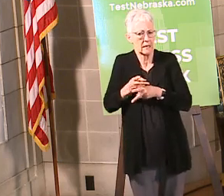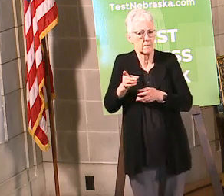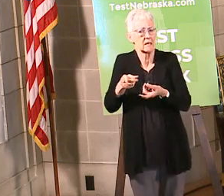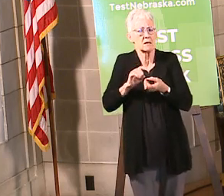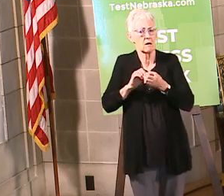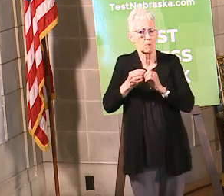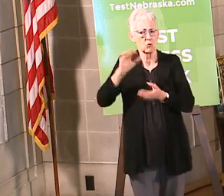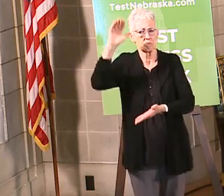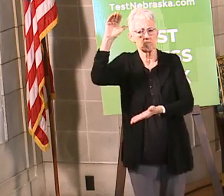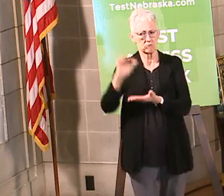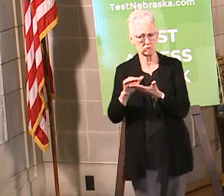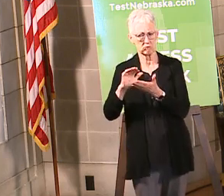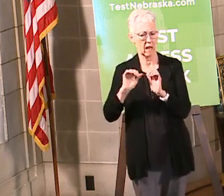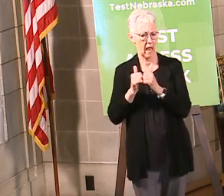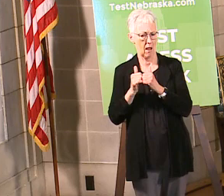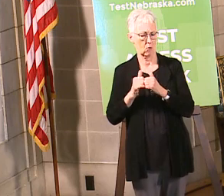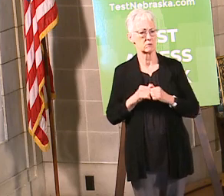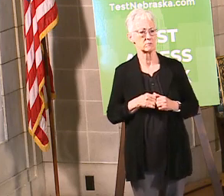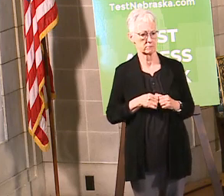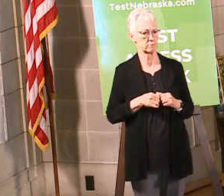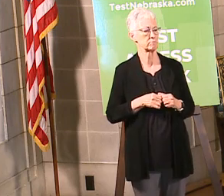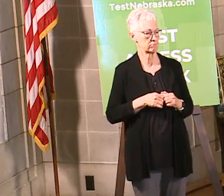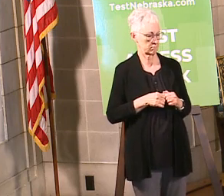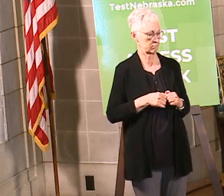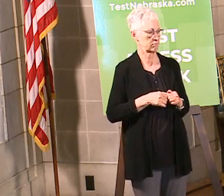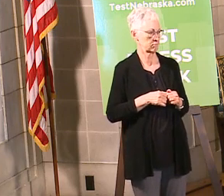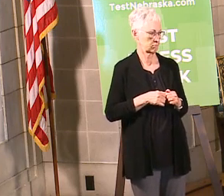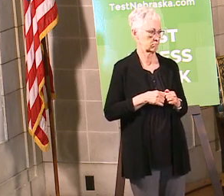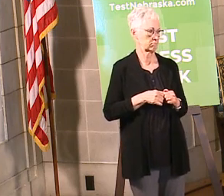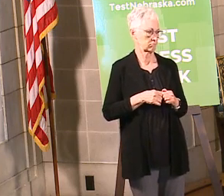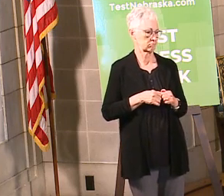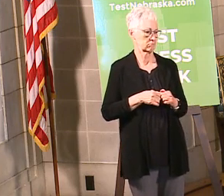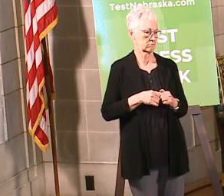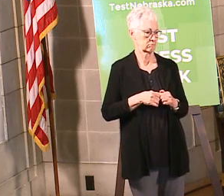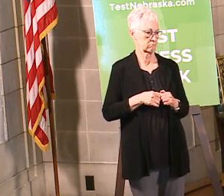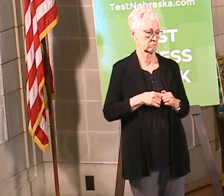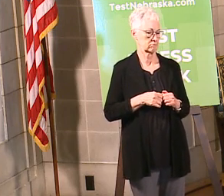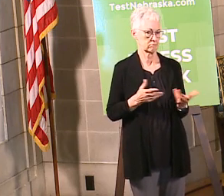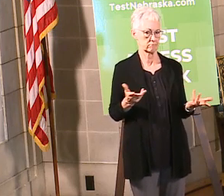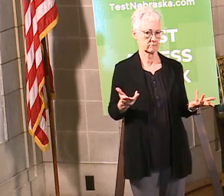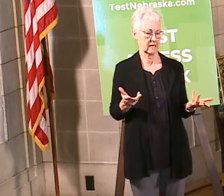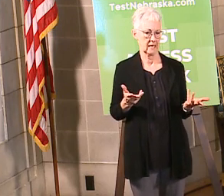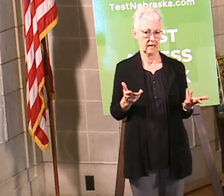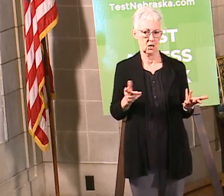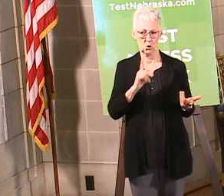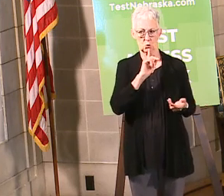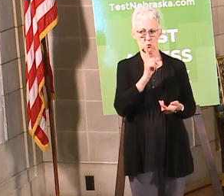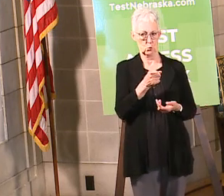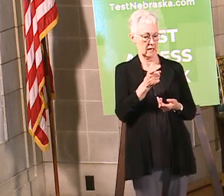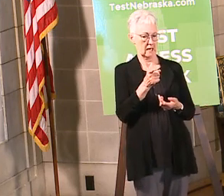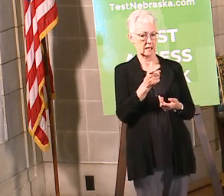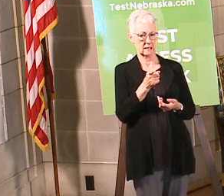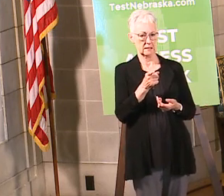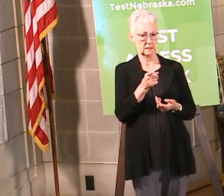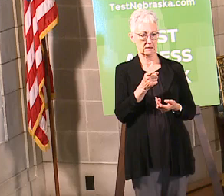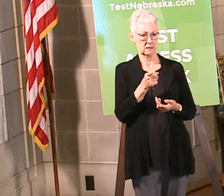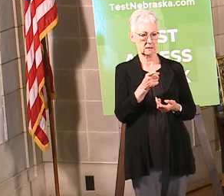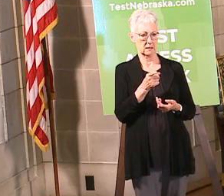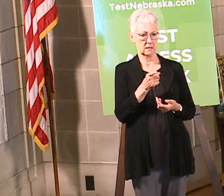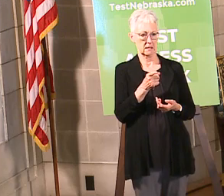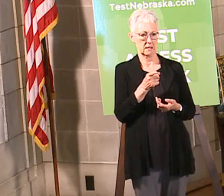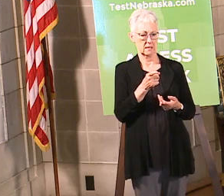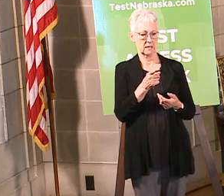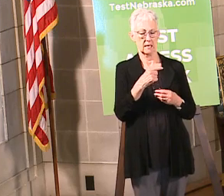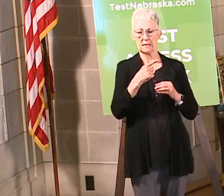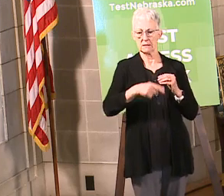100 deaths now uh from nursing facilities skilled nursing facilities it's all about ventilator or excuse me it's all about lung